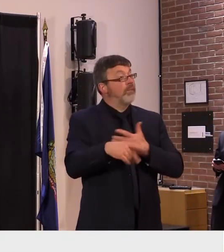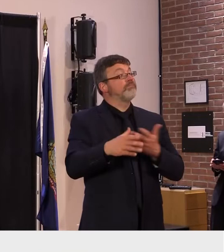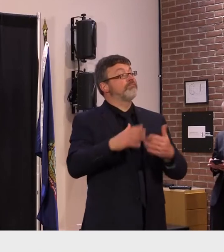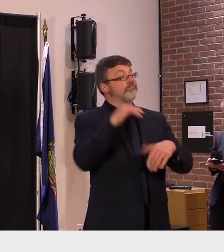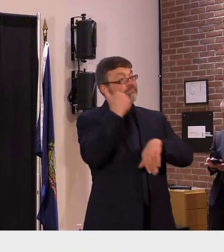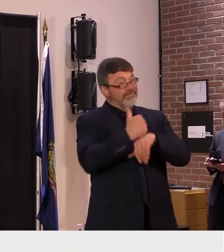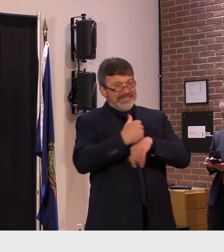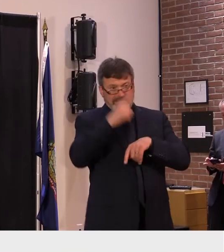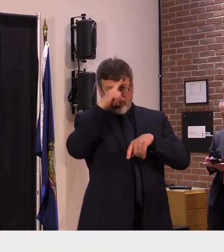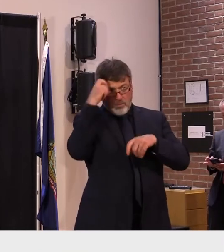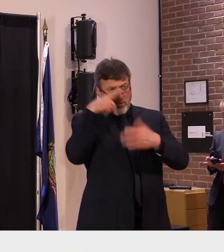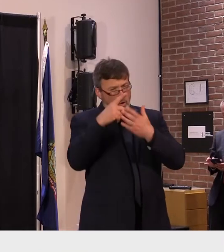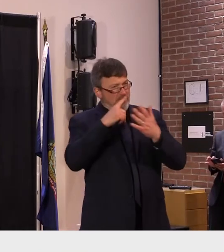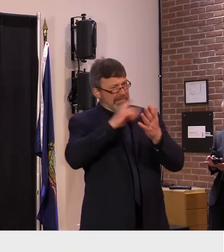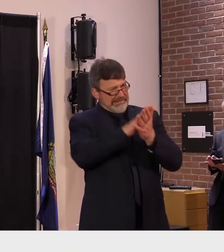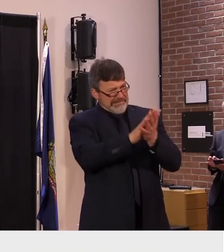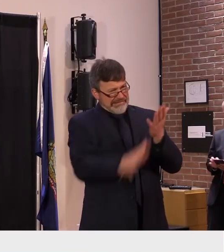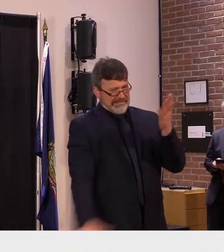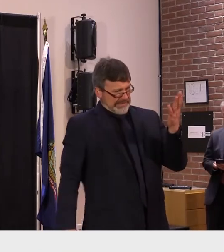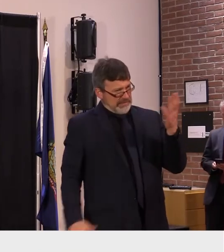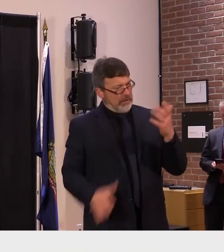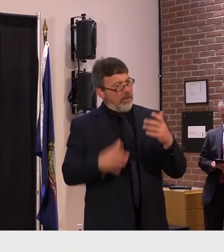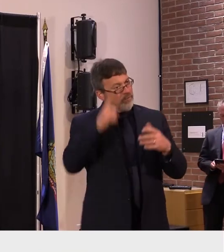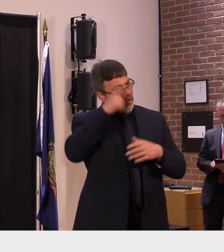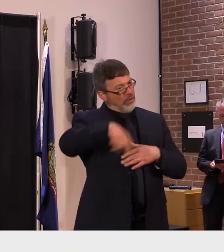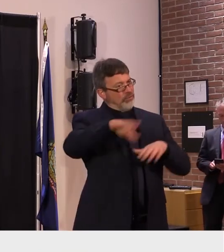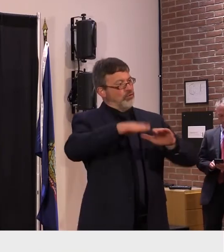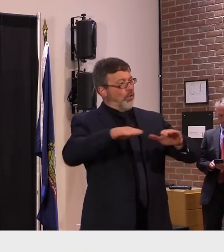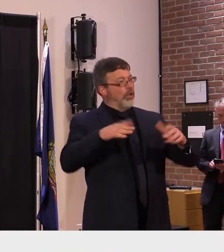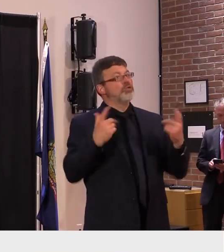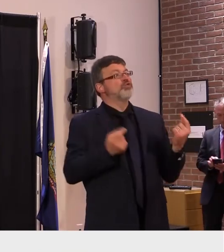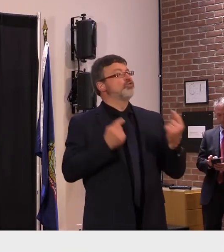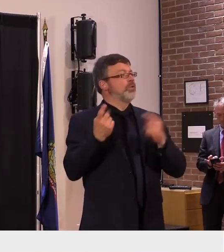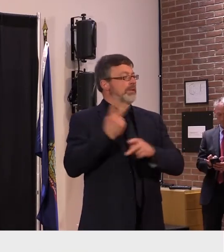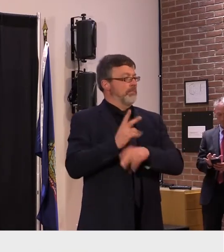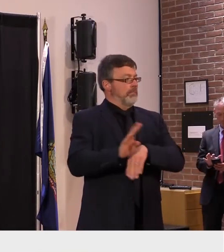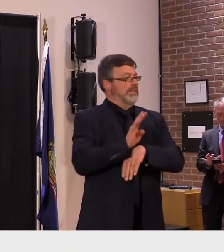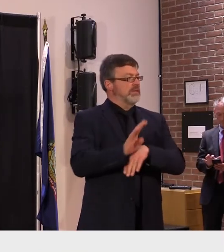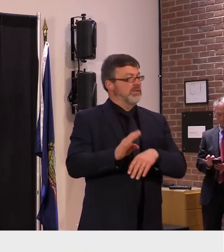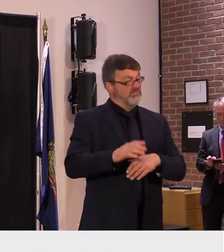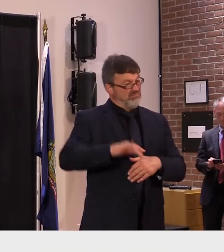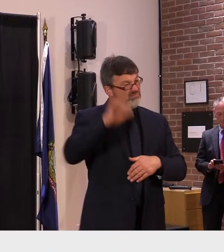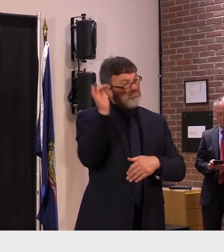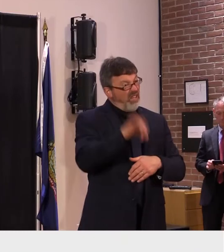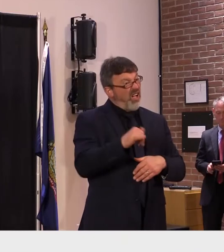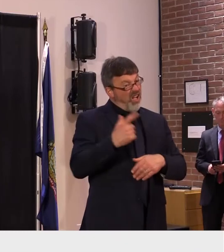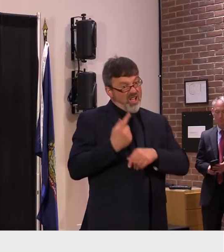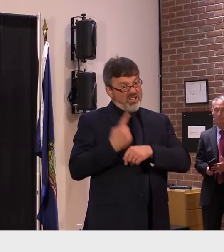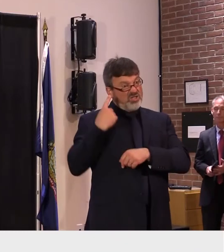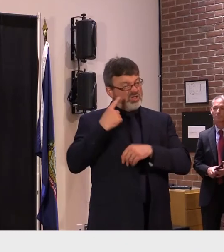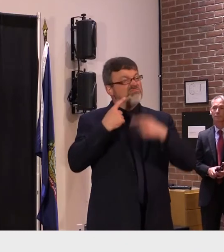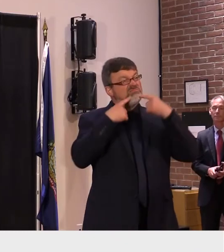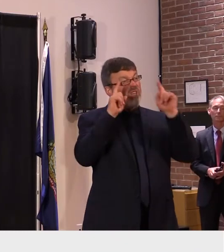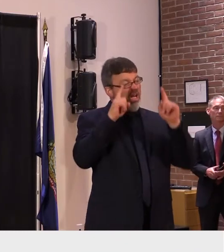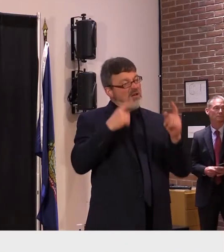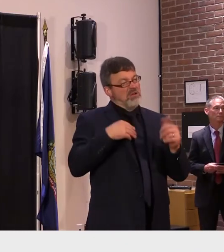and those have been actually successfully expanded during the pandemic as well